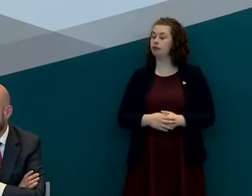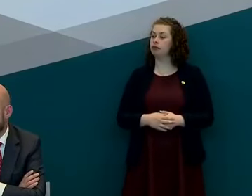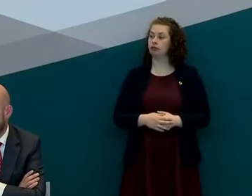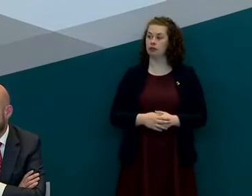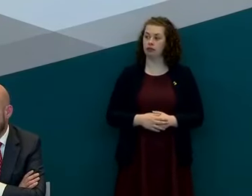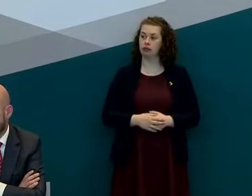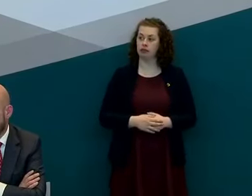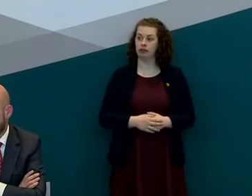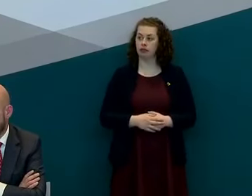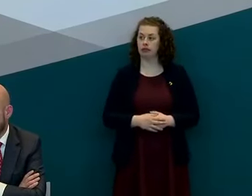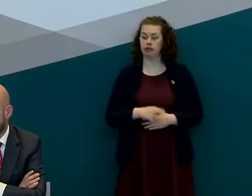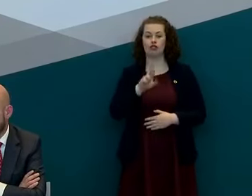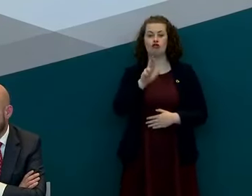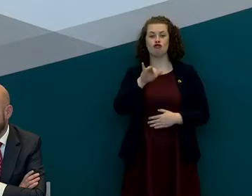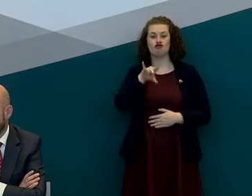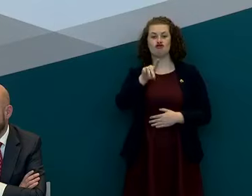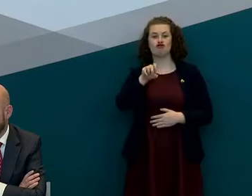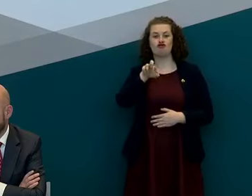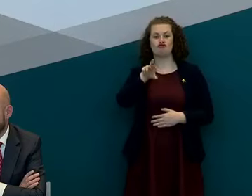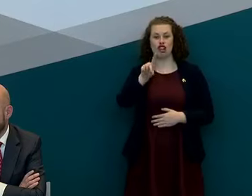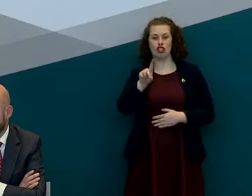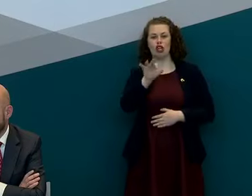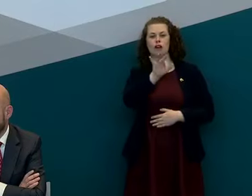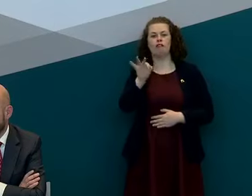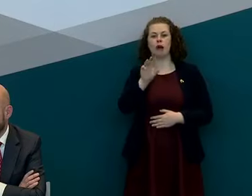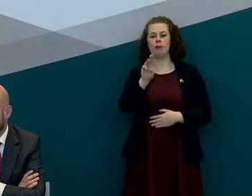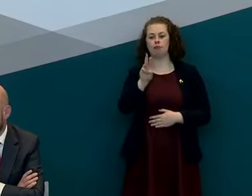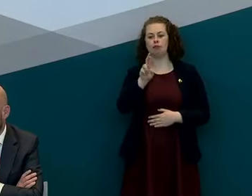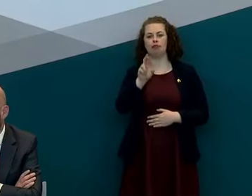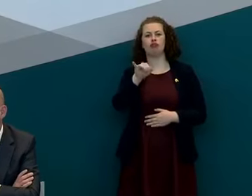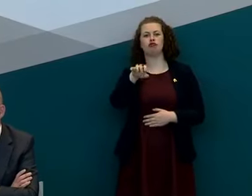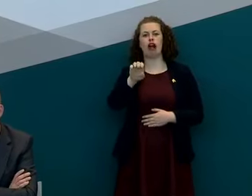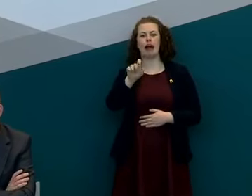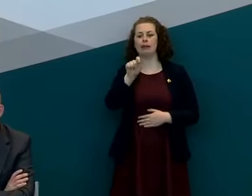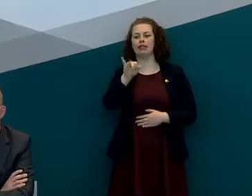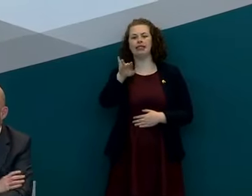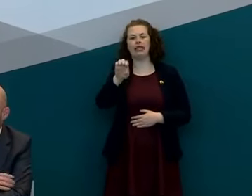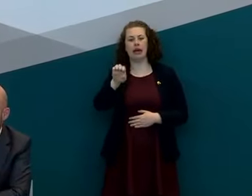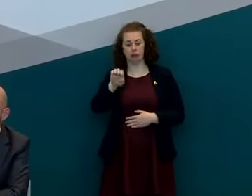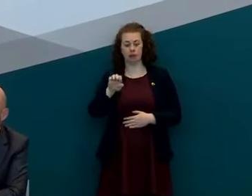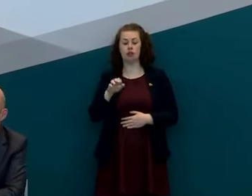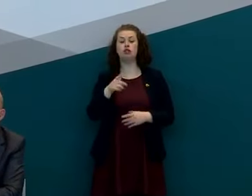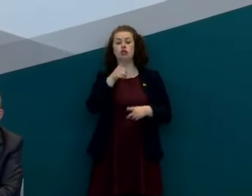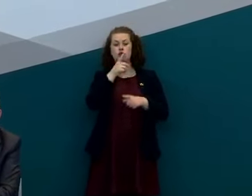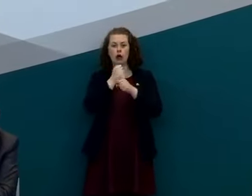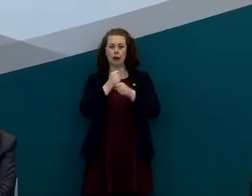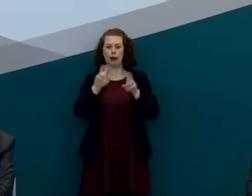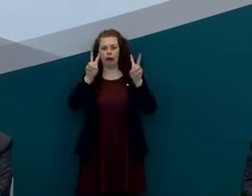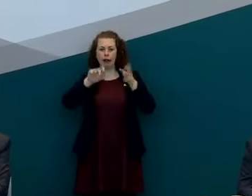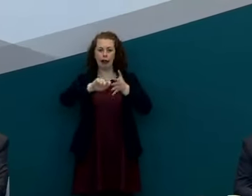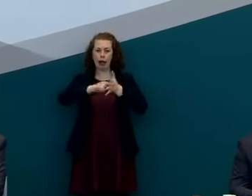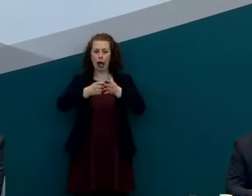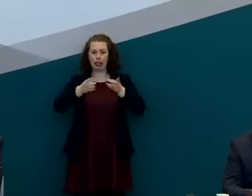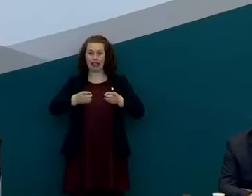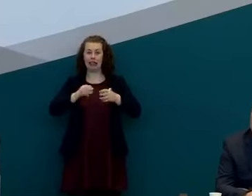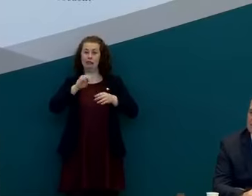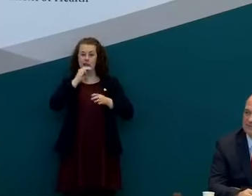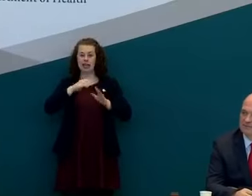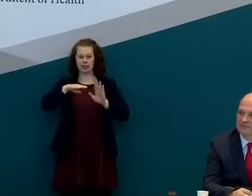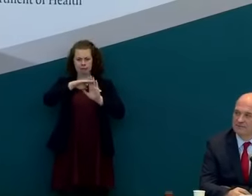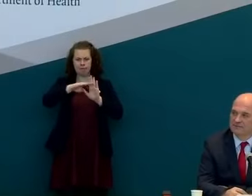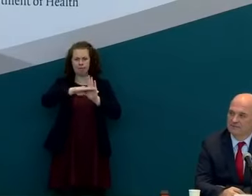thanks very much richard downs from prime time in relation to the um lockdown as they call it the restrictions on uh